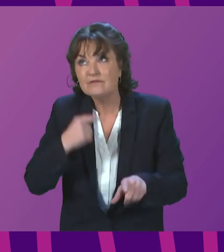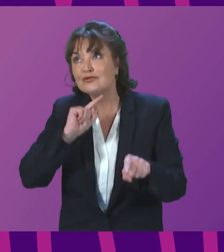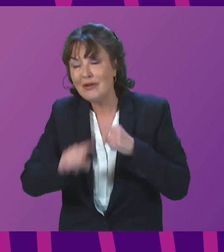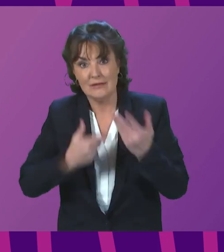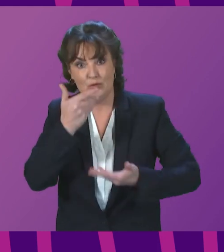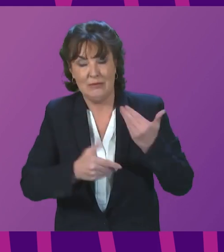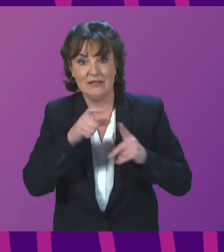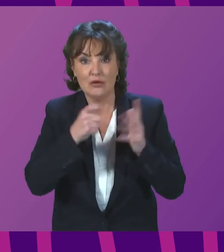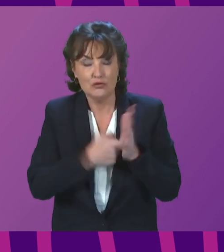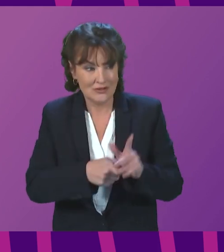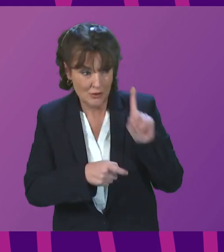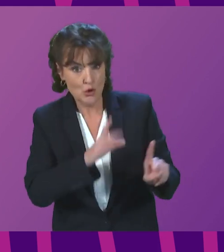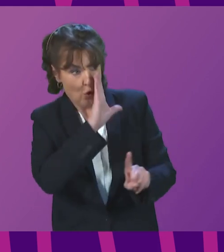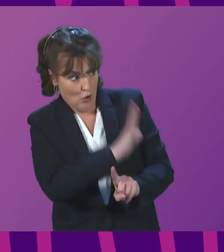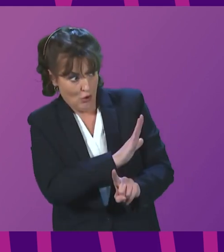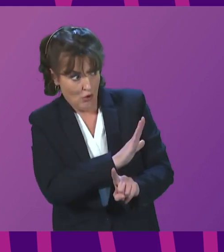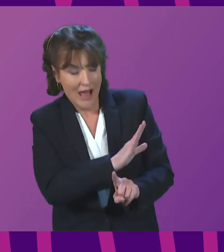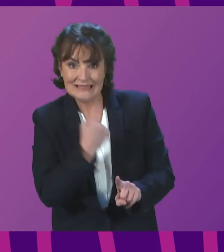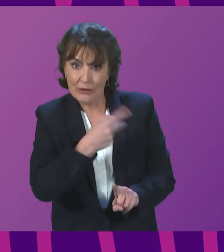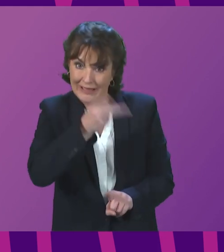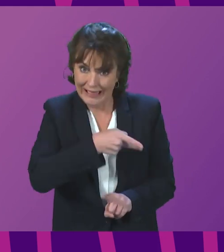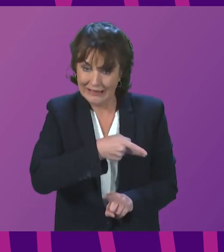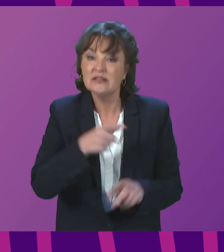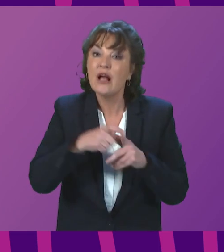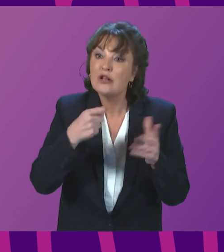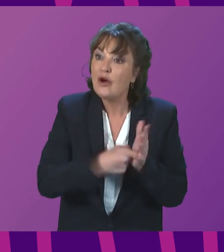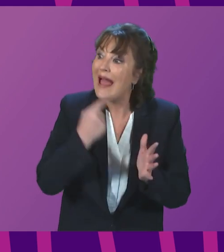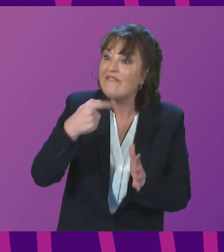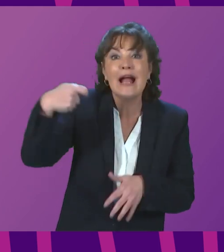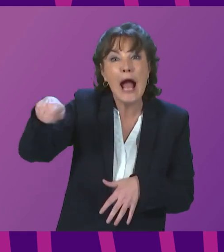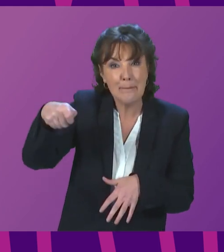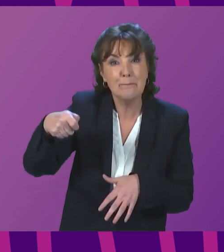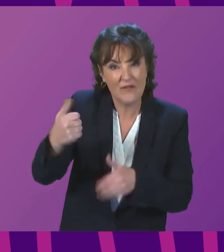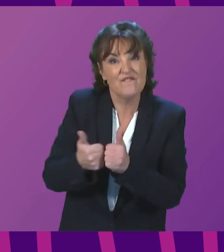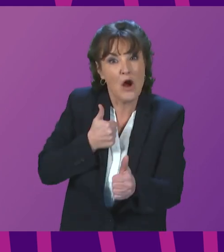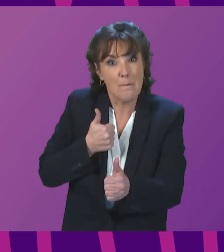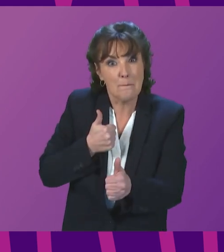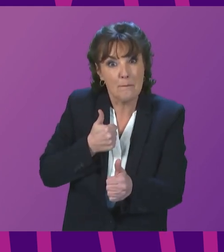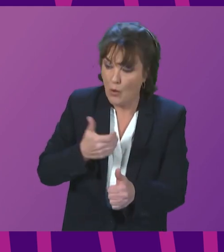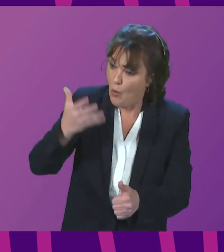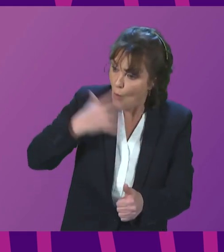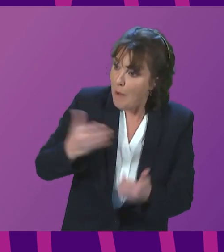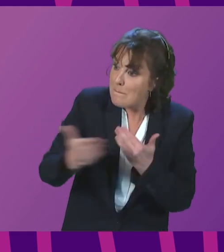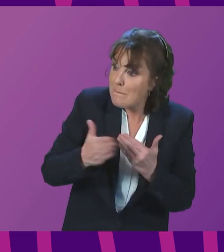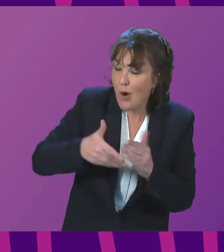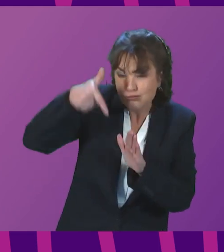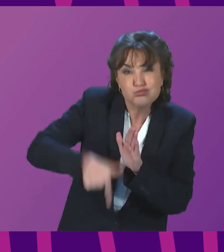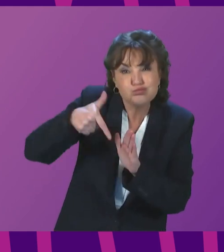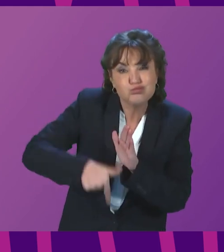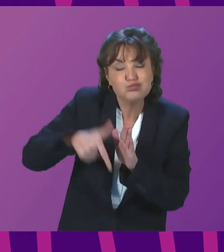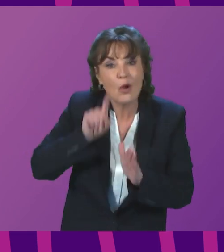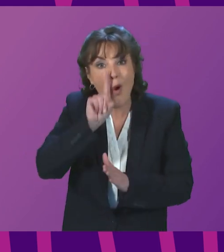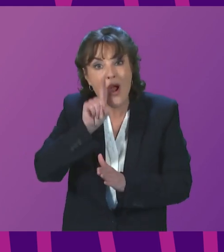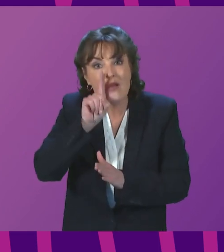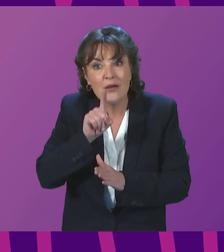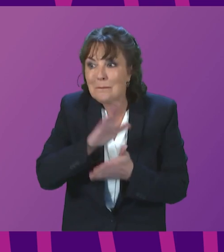at all, if we were to give the go-ahead to Campbell, for example, right now, 2026 would be the earliest it could start producing